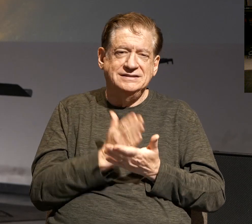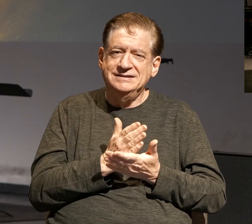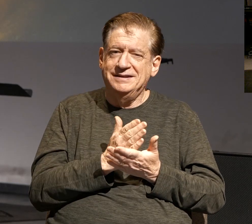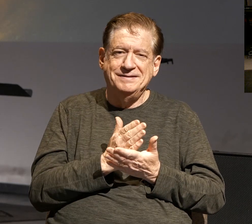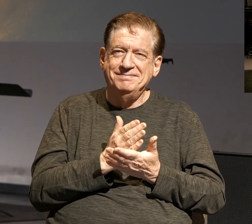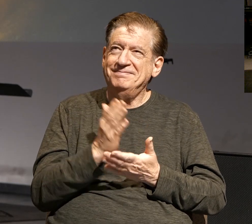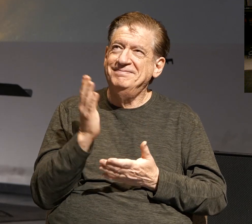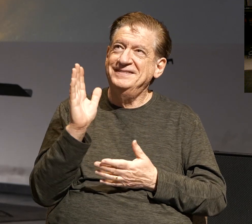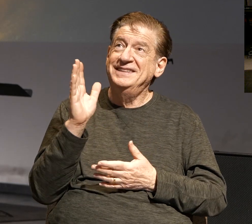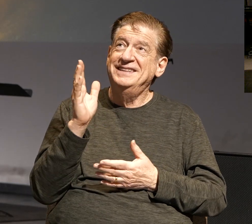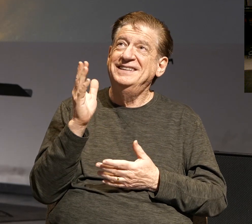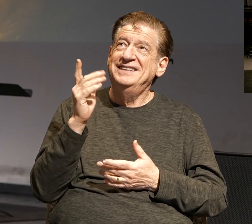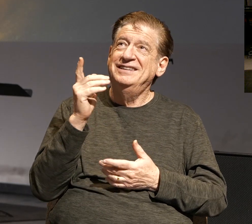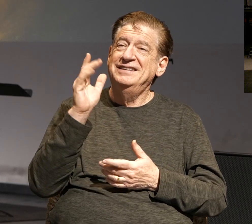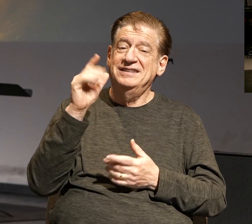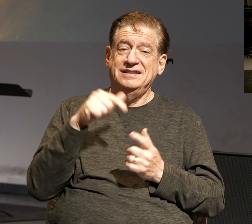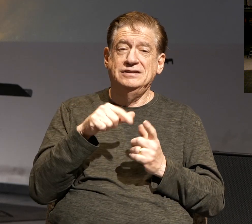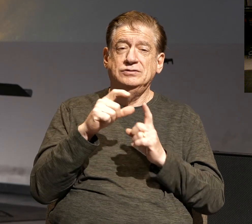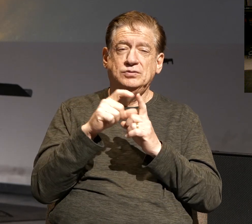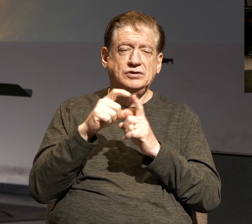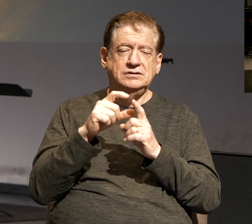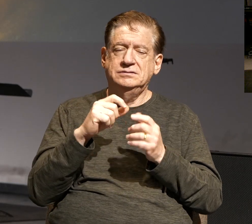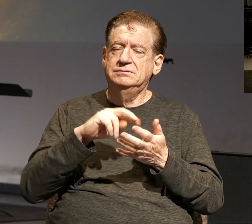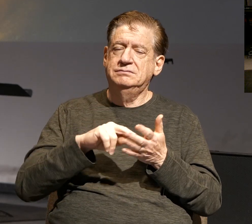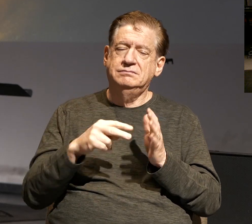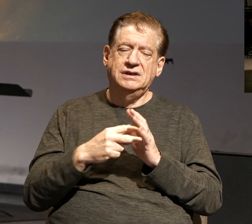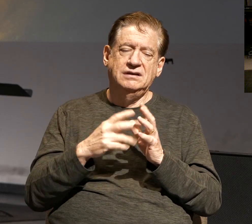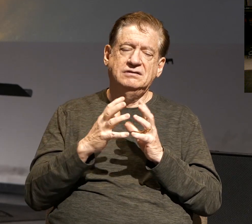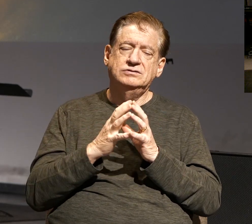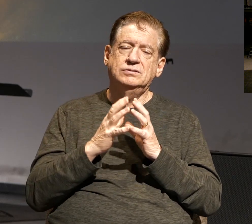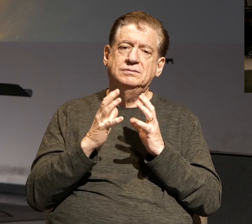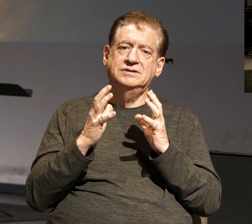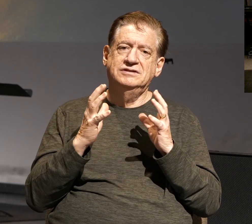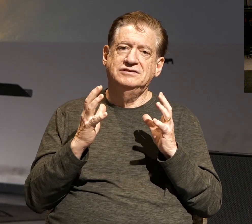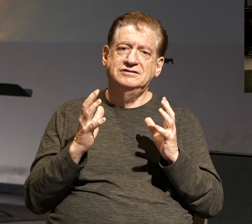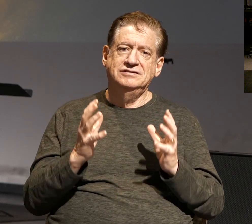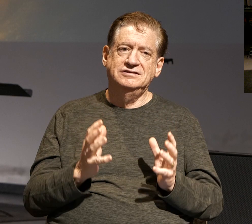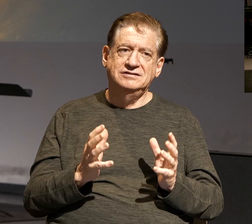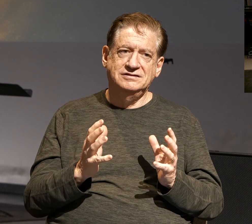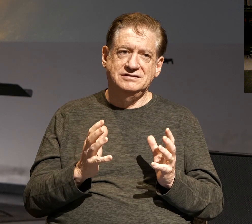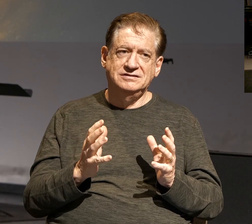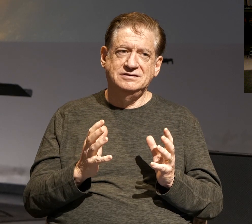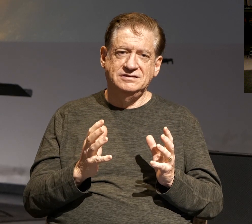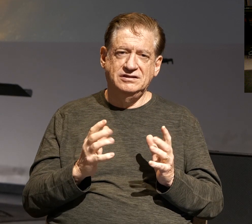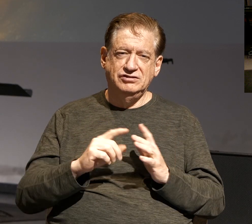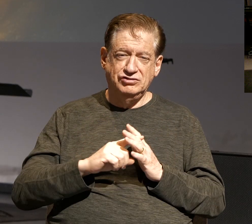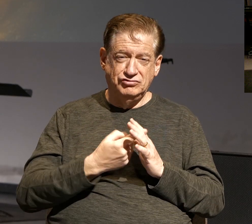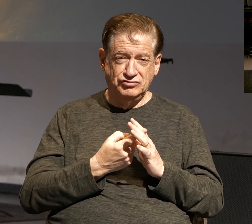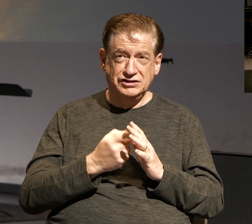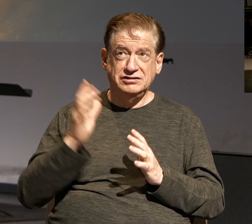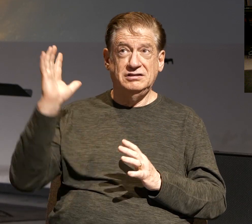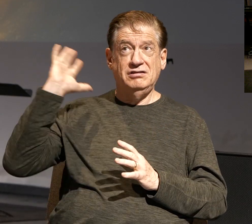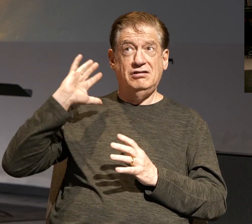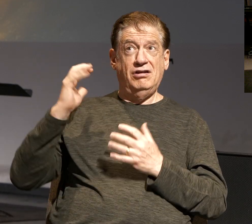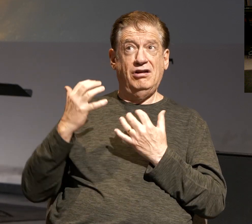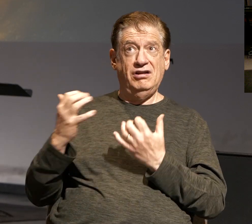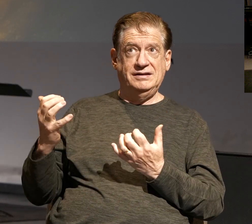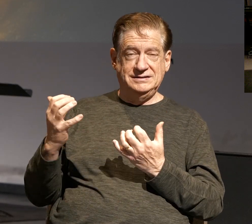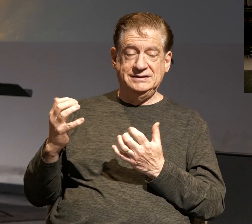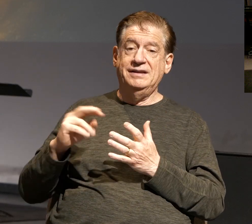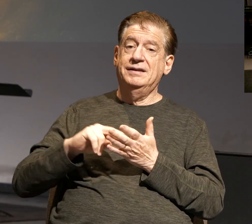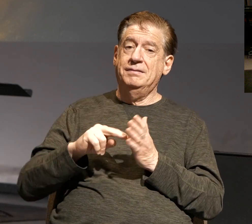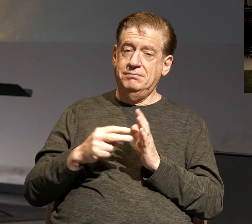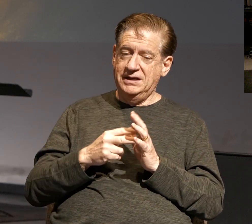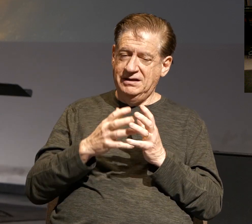Lord, these words meant so much to their original audience, and they mean